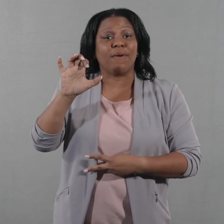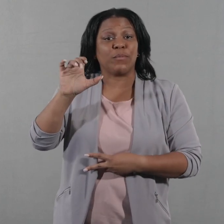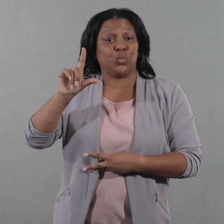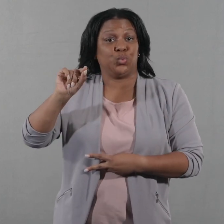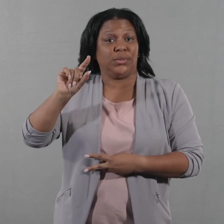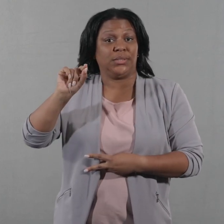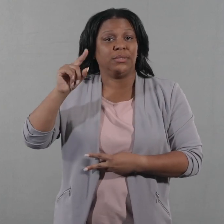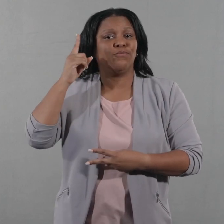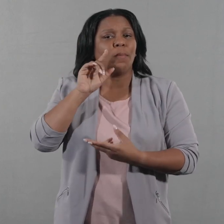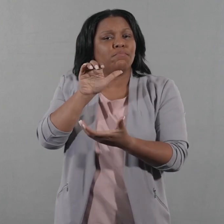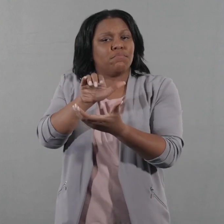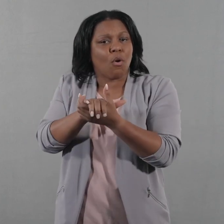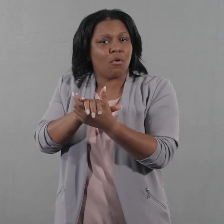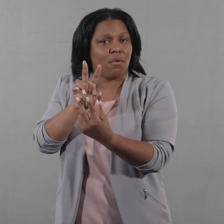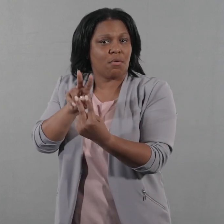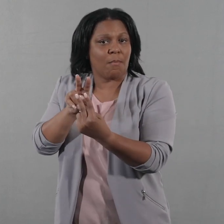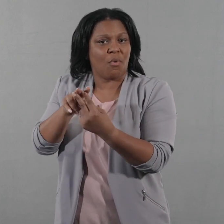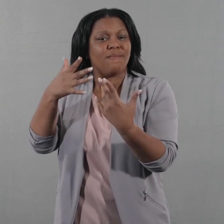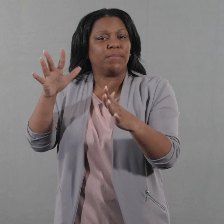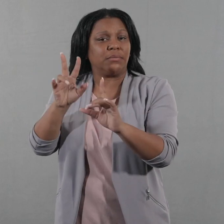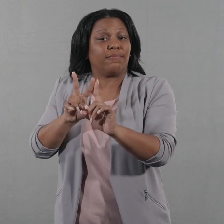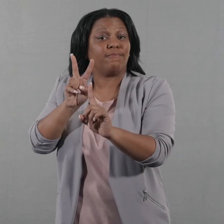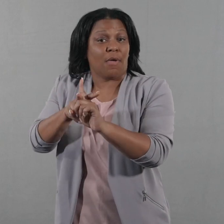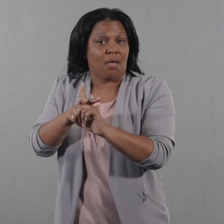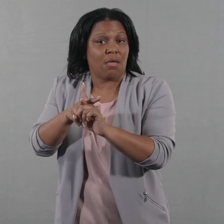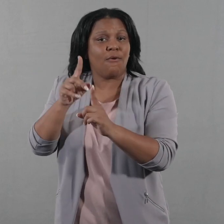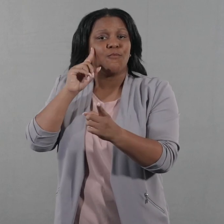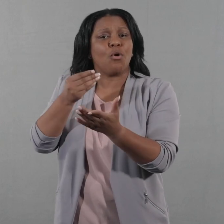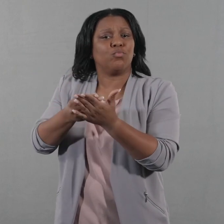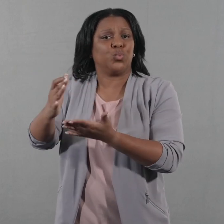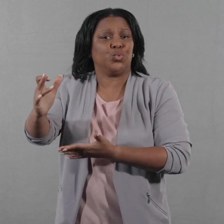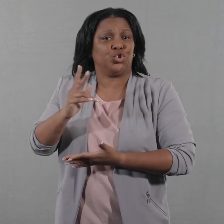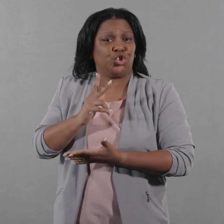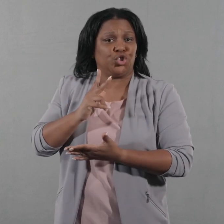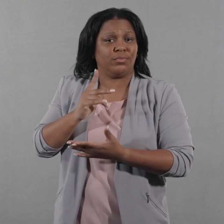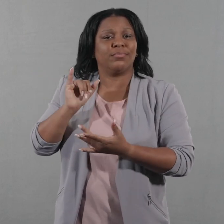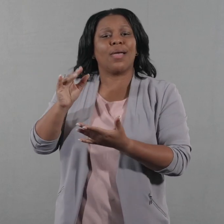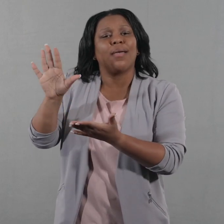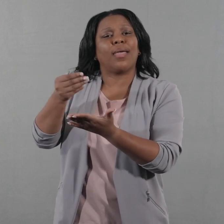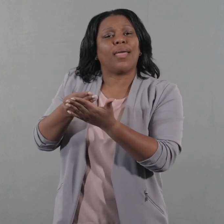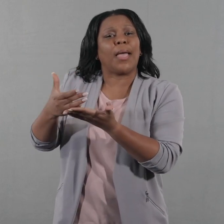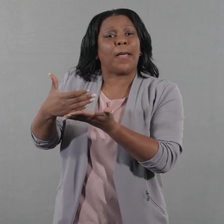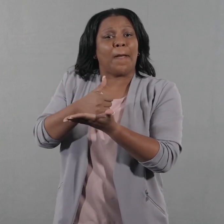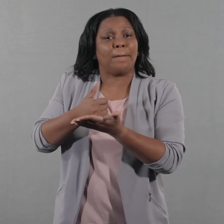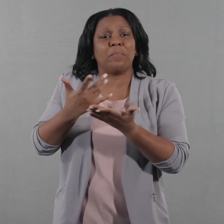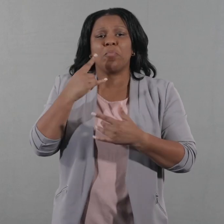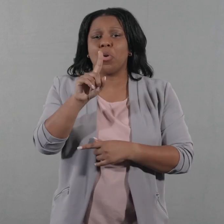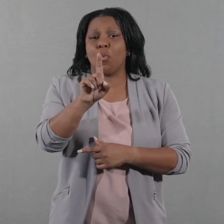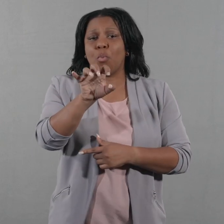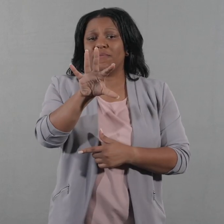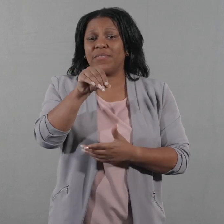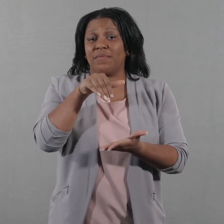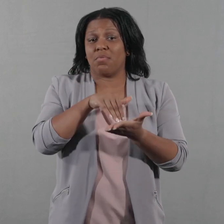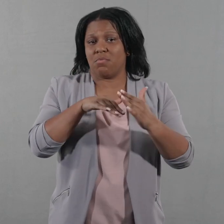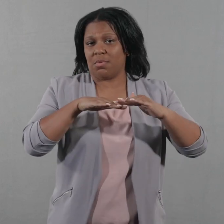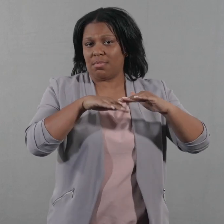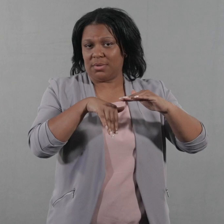$520 for married couples filing a joint return whose adjusted gross income was $150,000